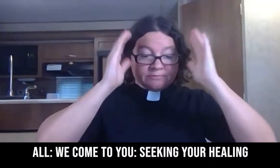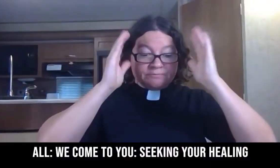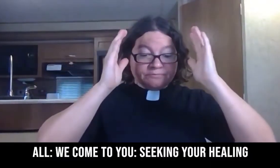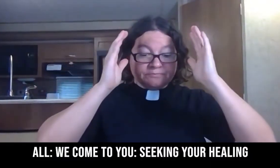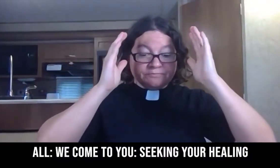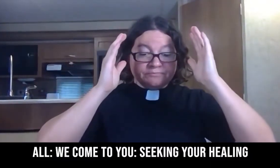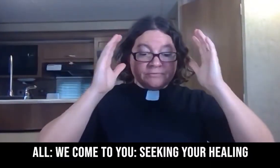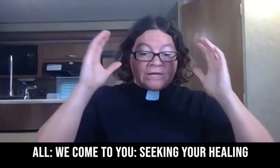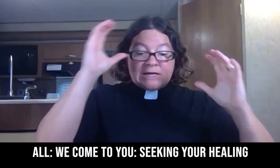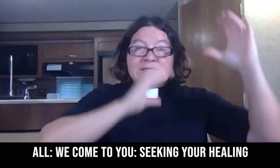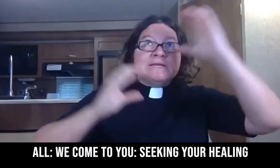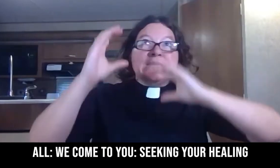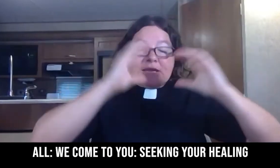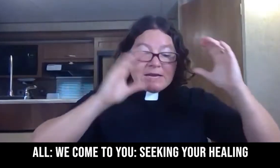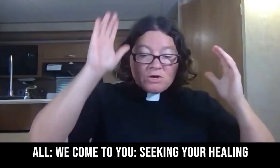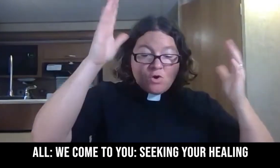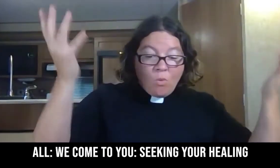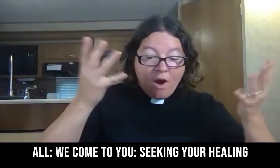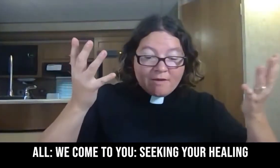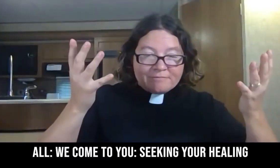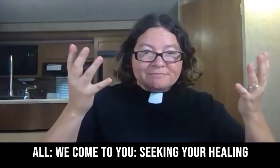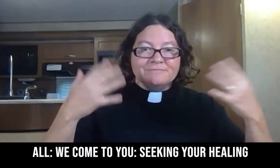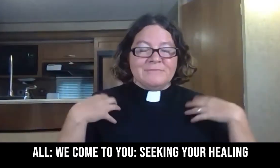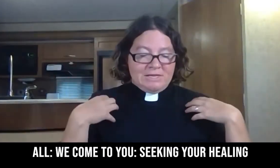we come to you seeking your healing